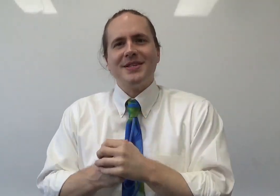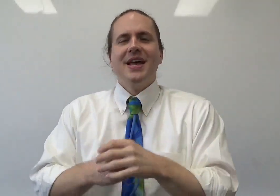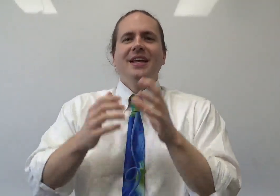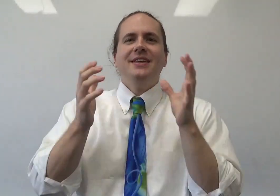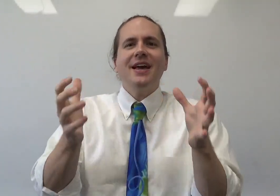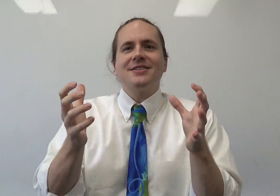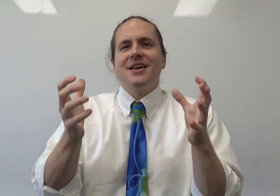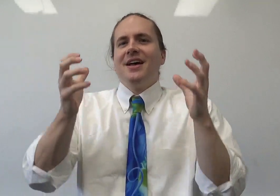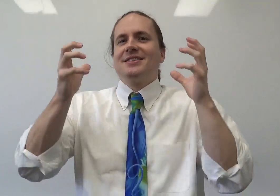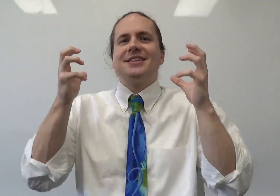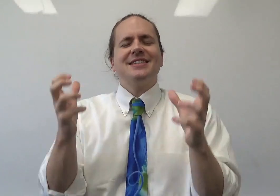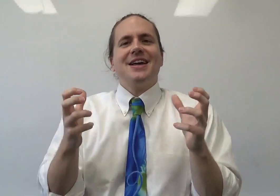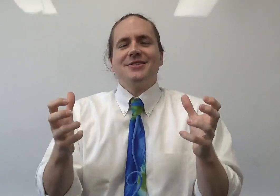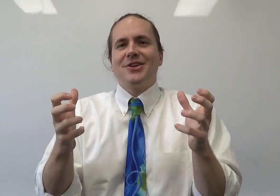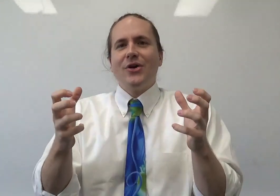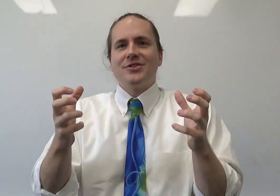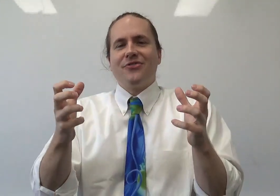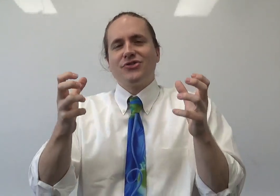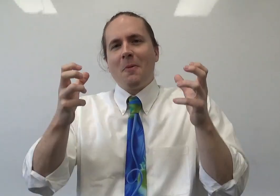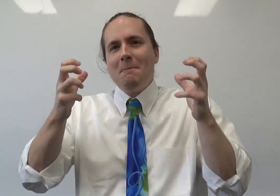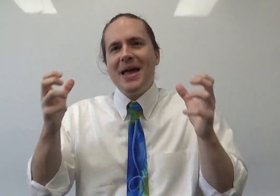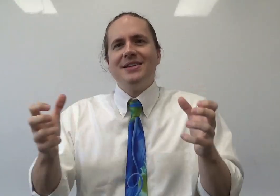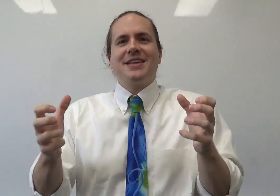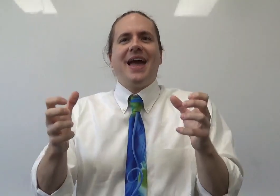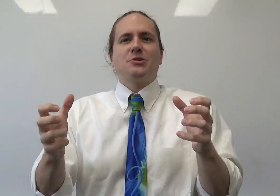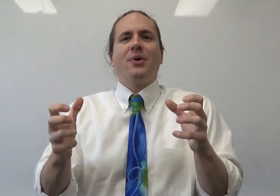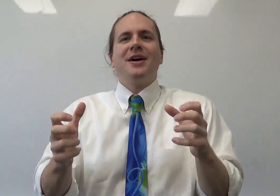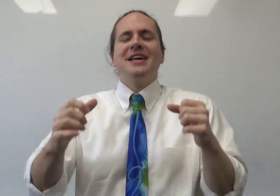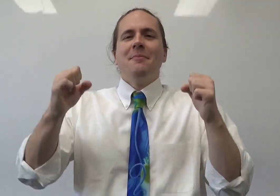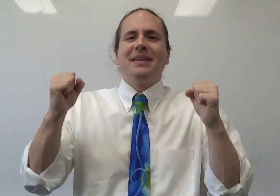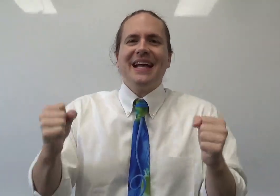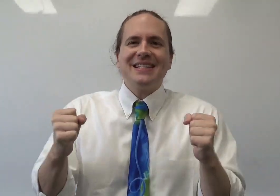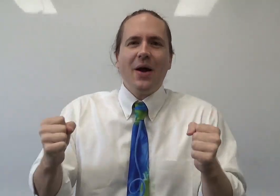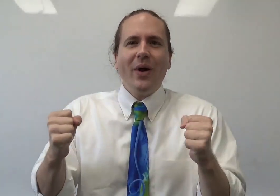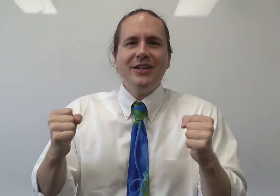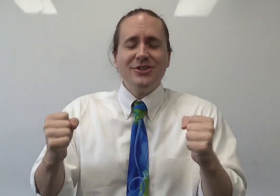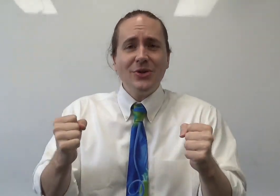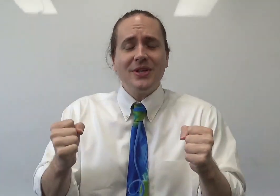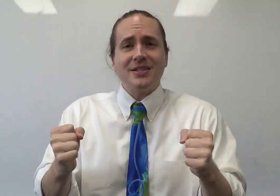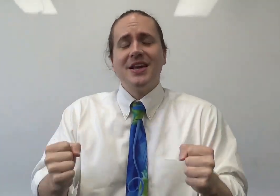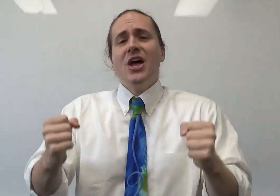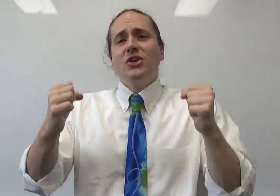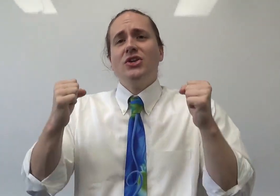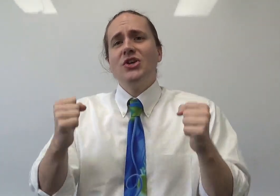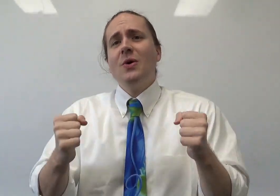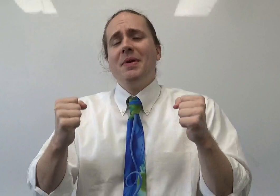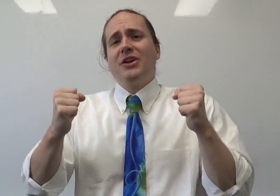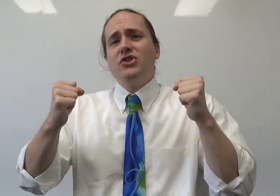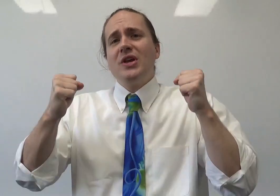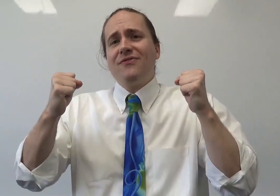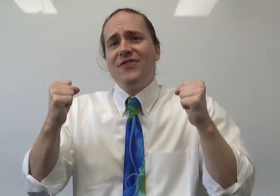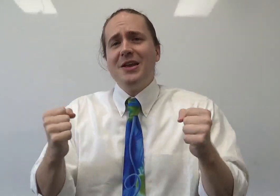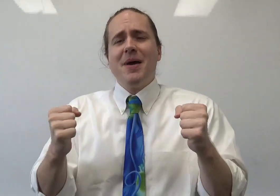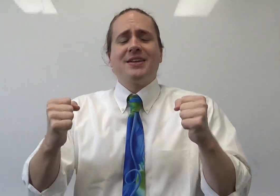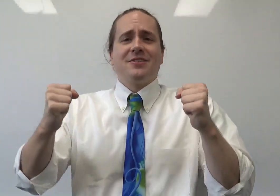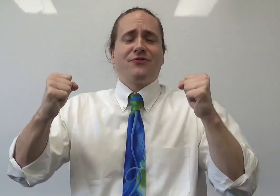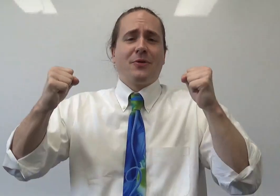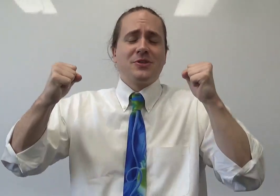Yes, $6,000 is a tremendous cash prize, but that's not why you do this. You do it because you get feedback from some